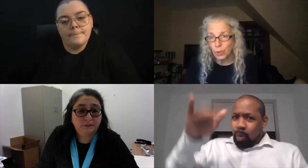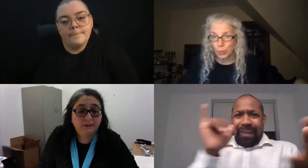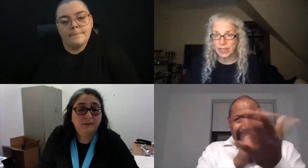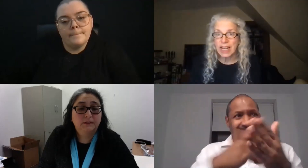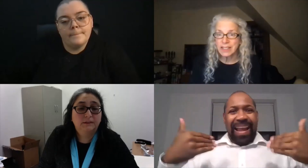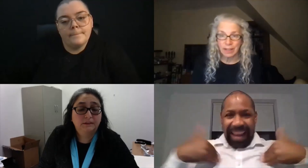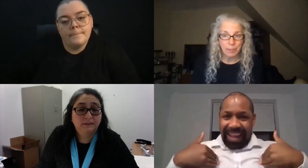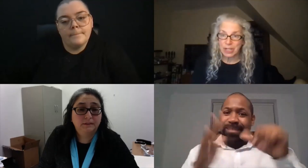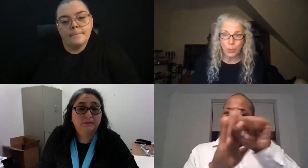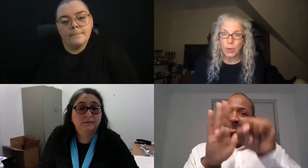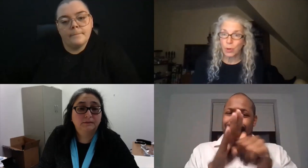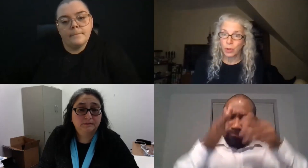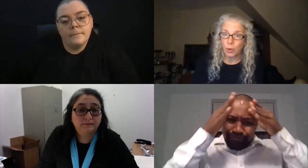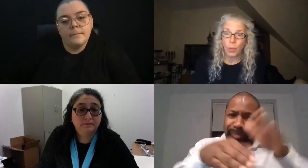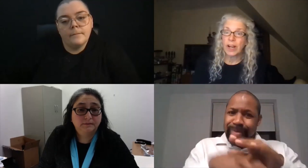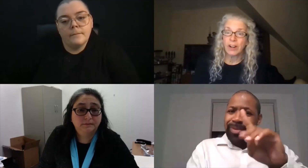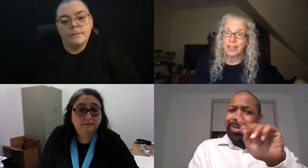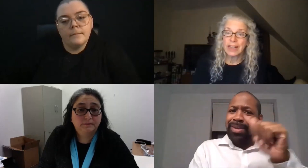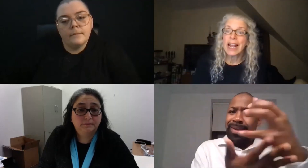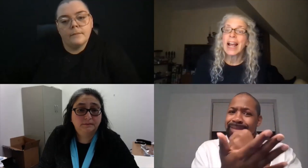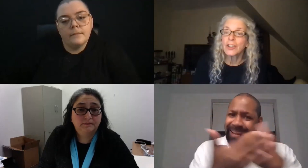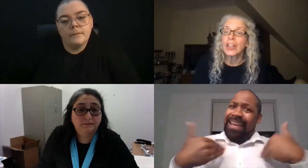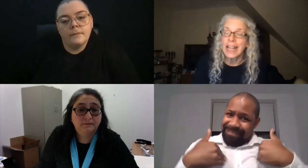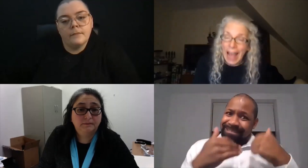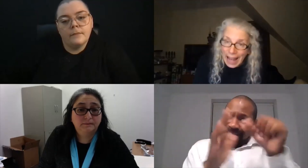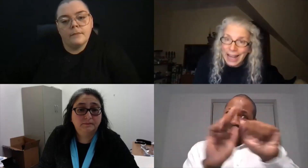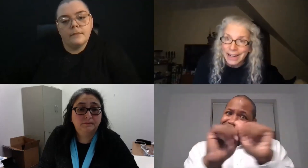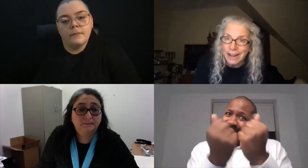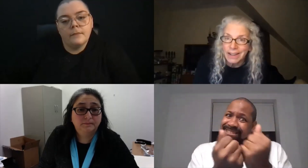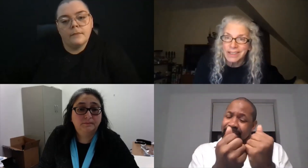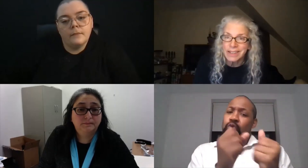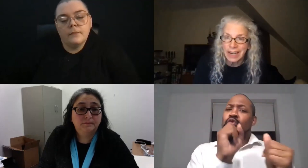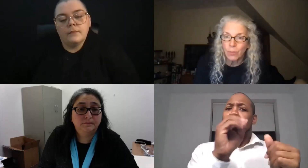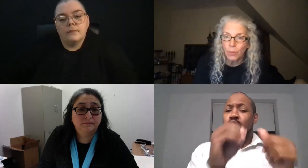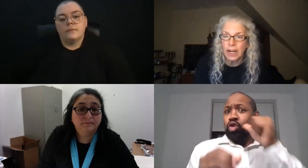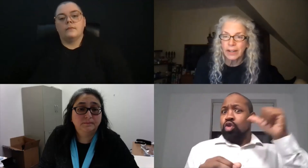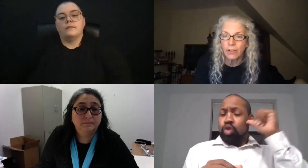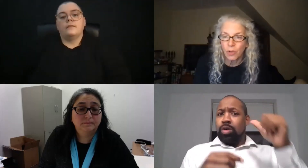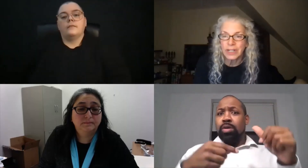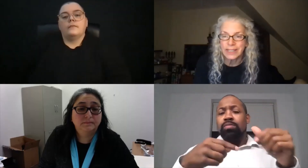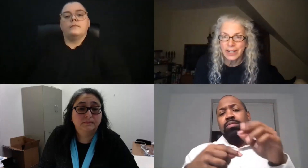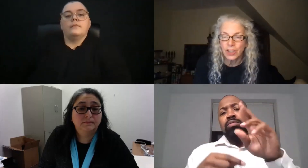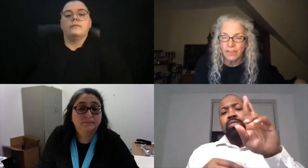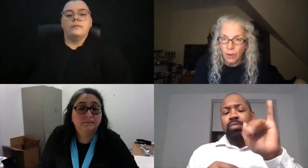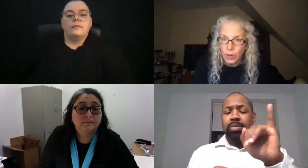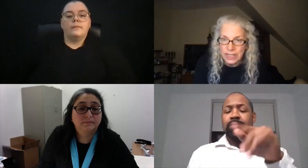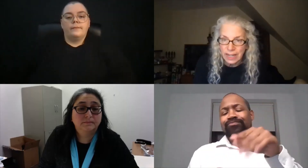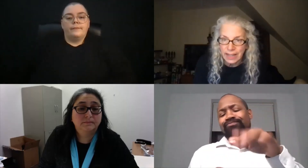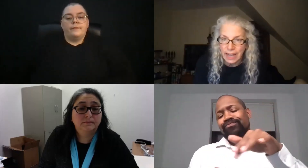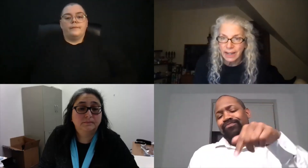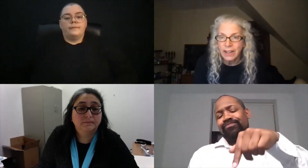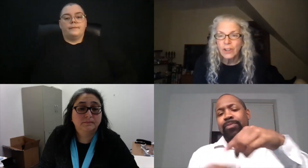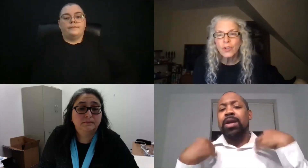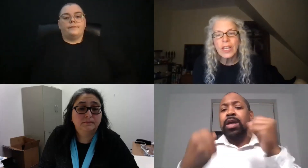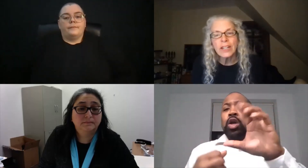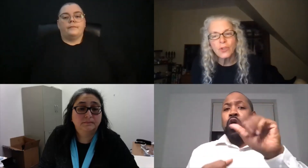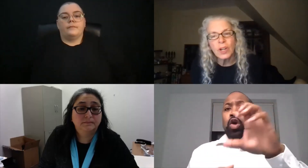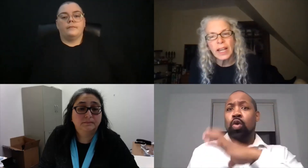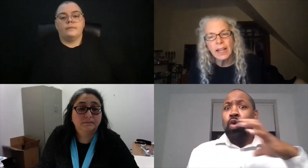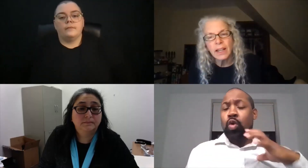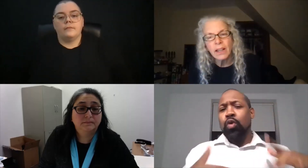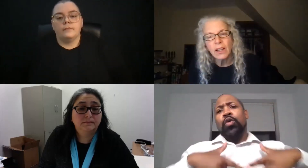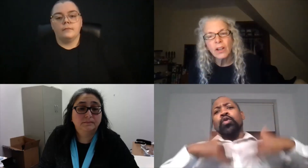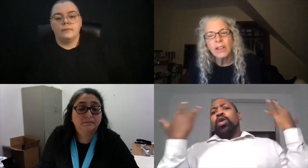which was excellent because we weren't aware that they actually had a statewide organization that focused on that. So